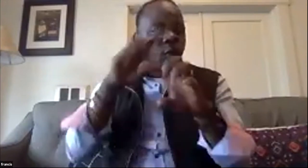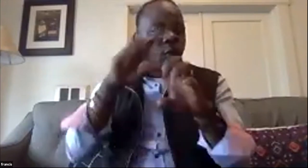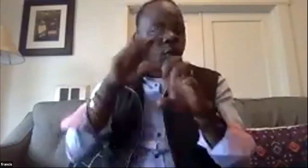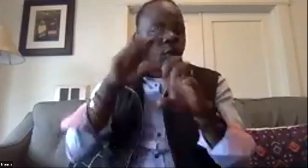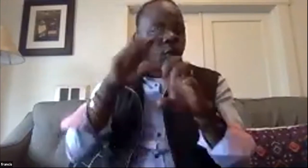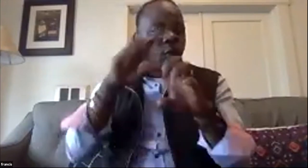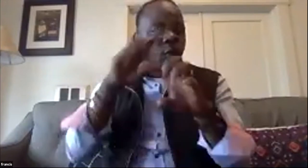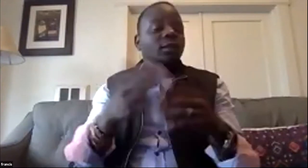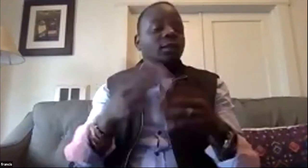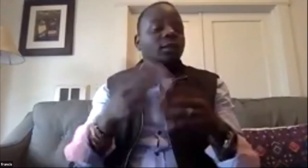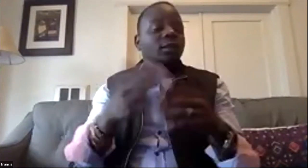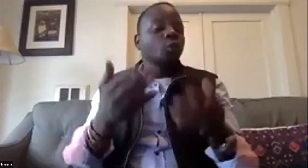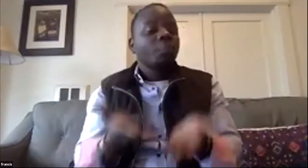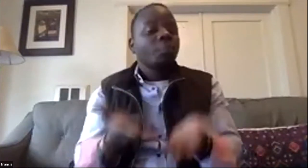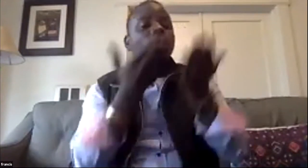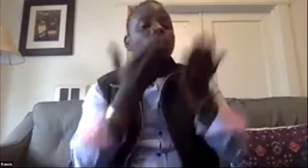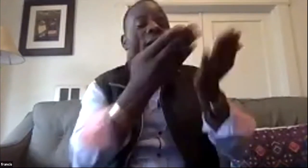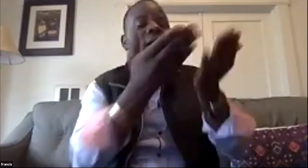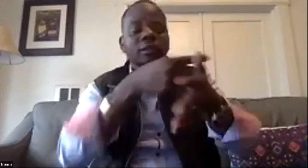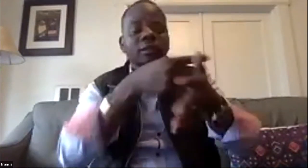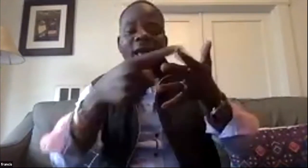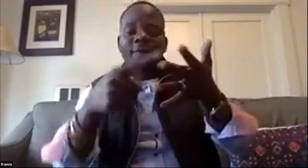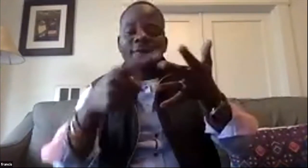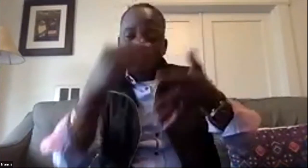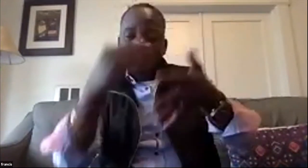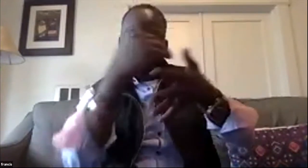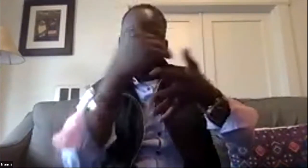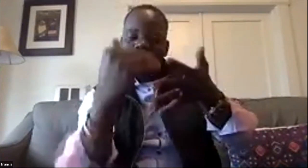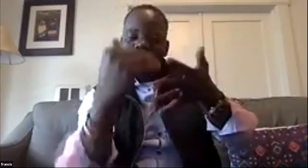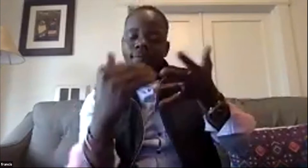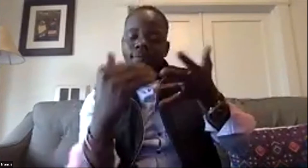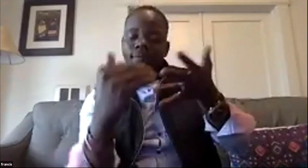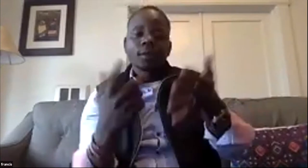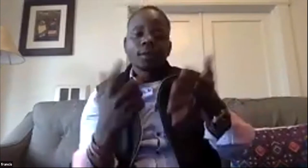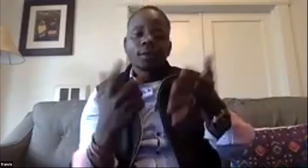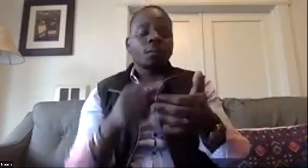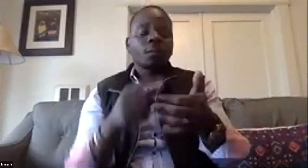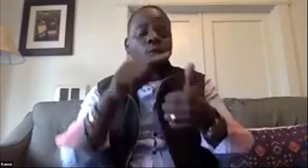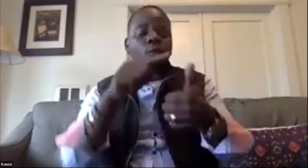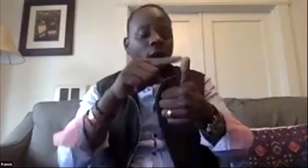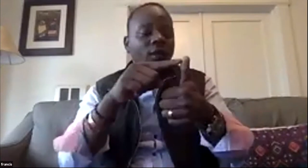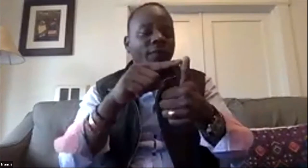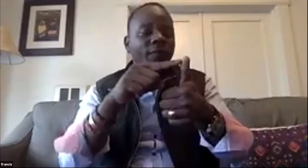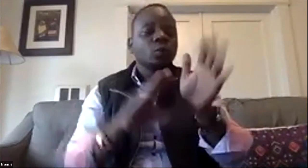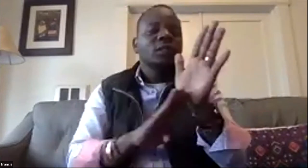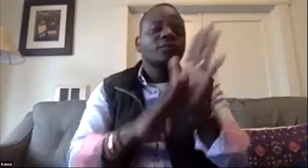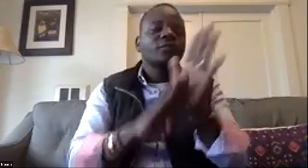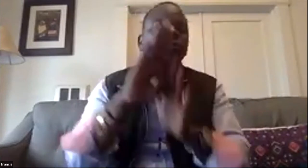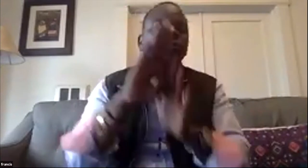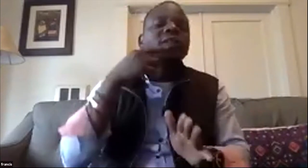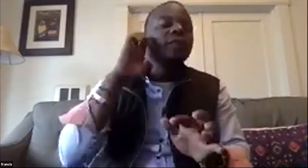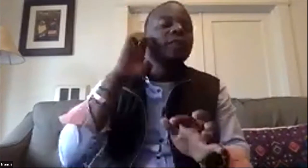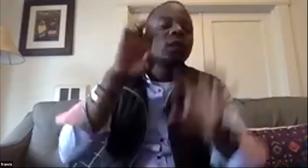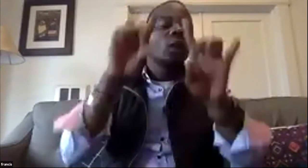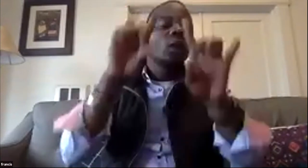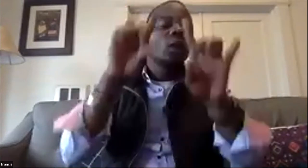that there's a lot we can do working together and so what we came up with was first was to develop